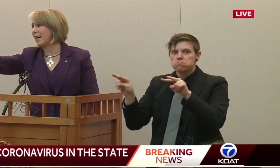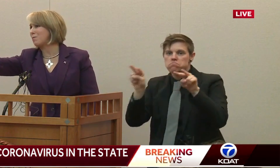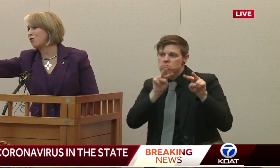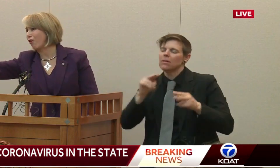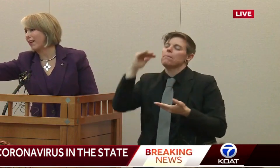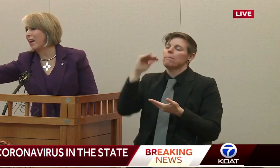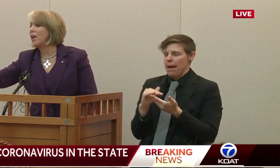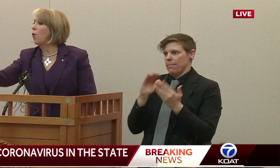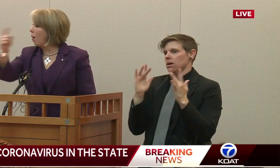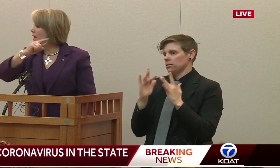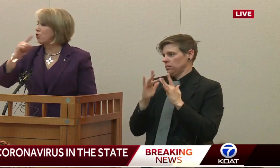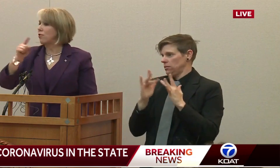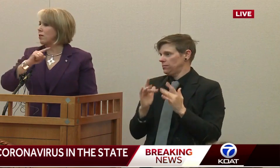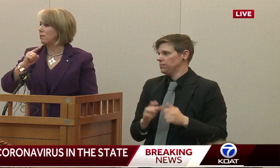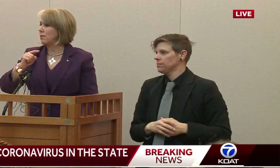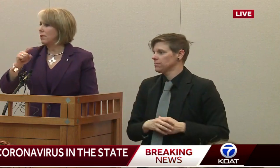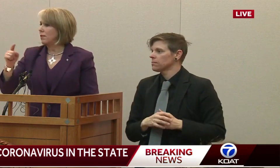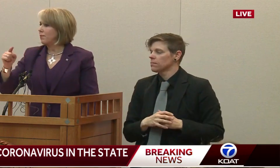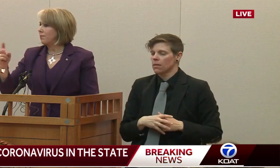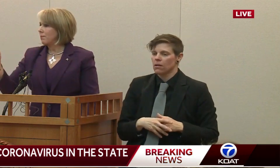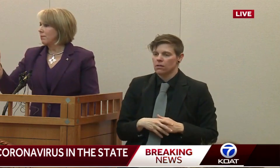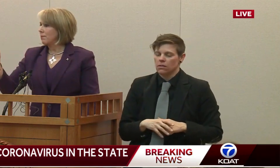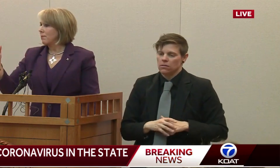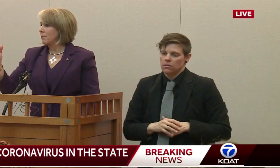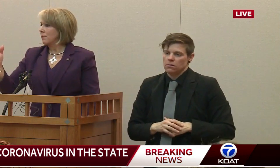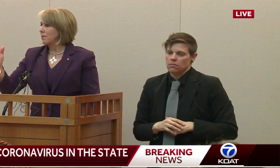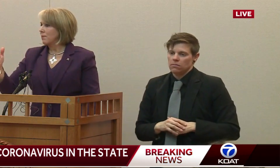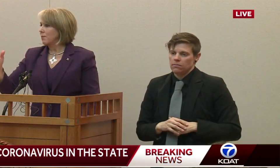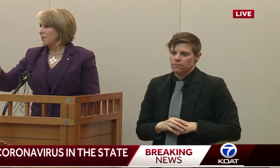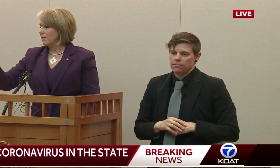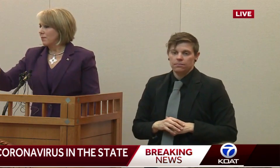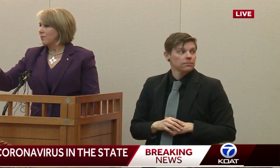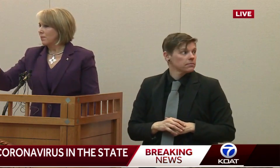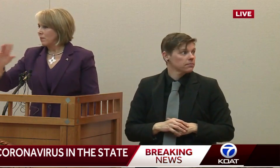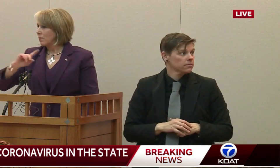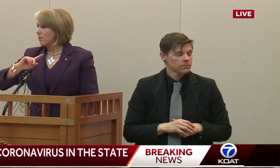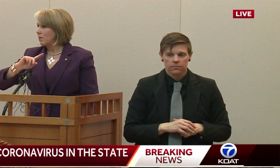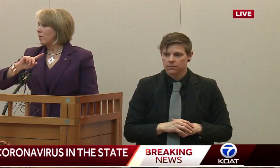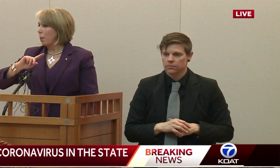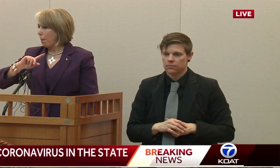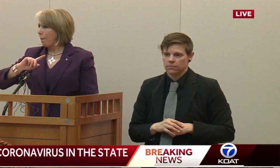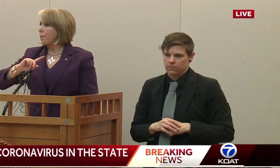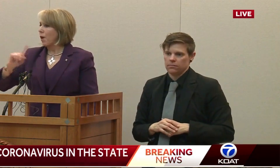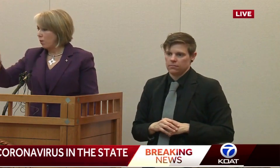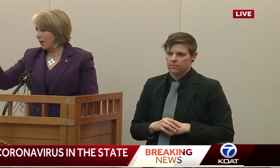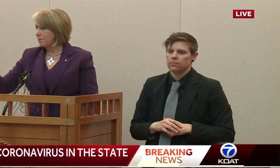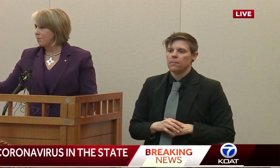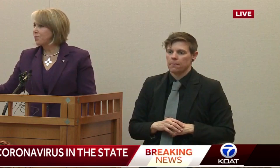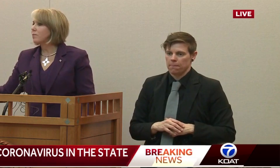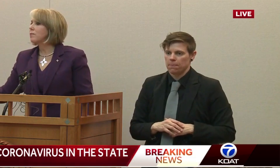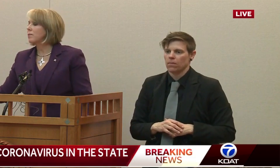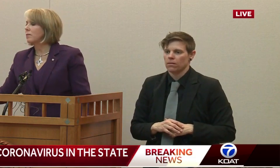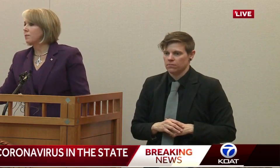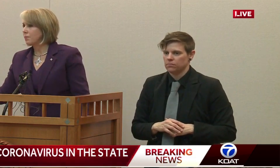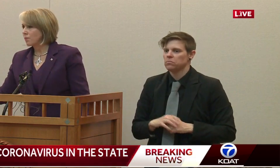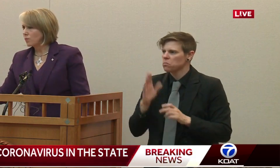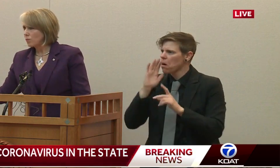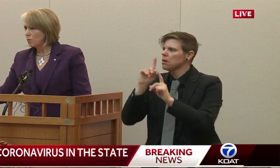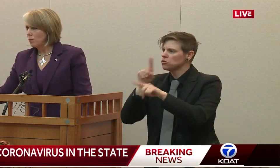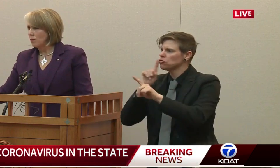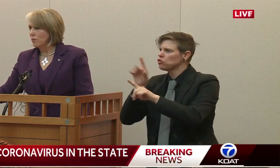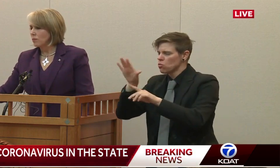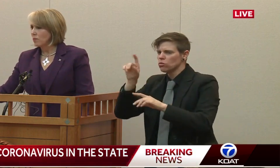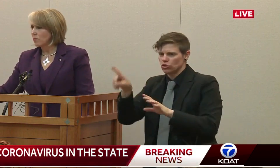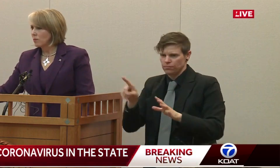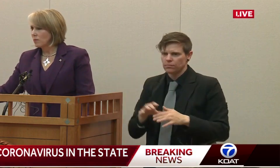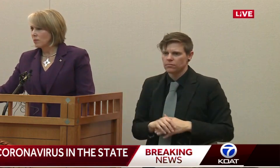All right. I'm sorry. Well, I'll make sure that. If we don't get to everyone, we will get you. Okay. Mine says a number